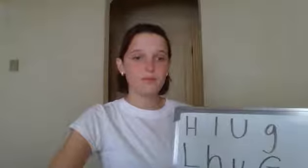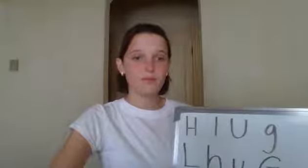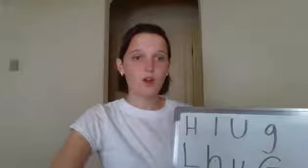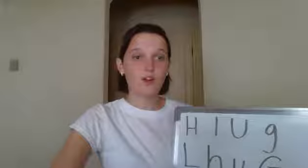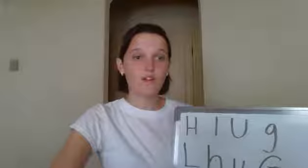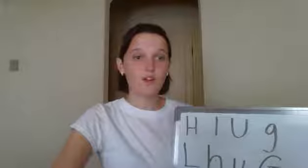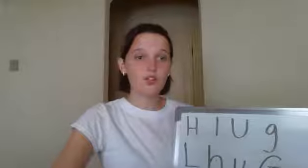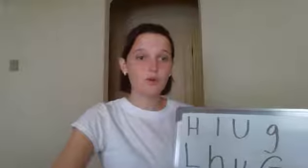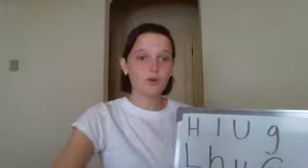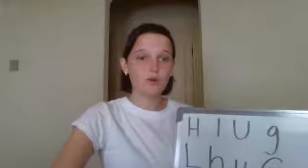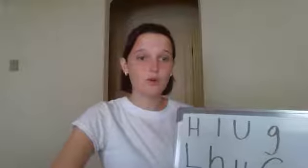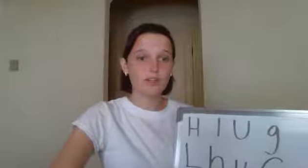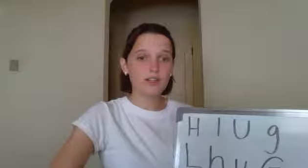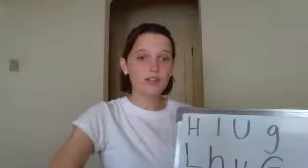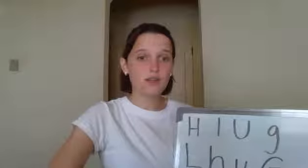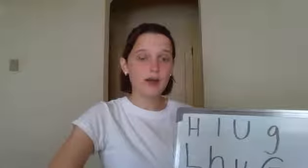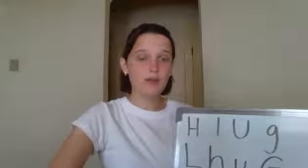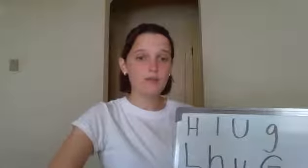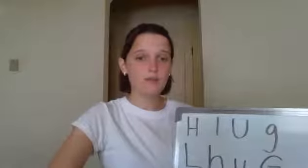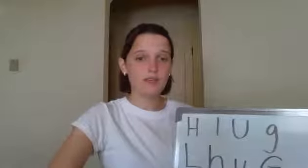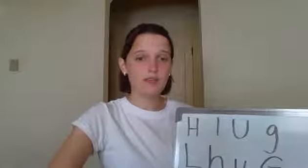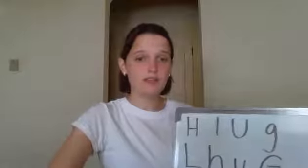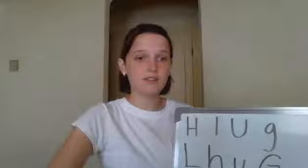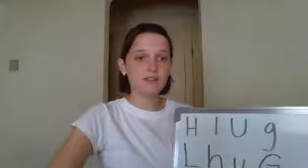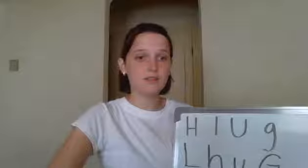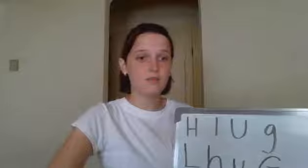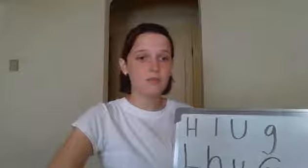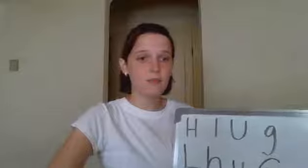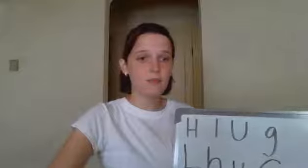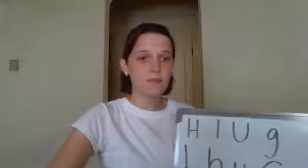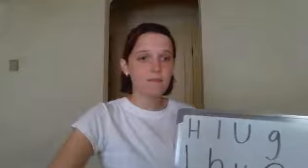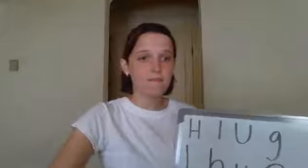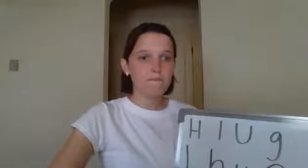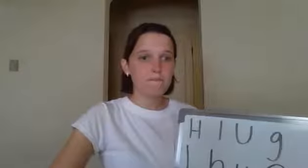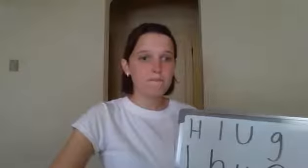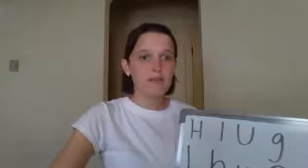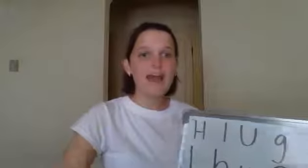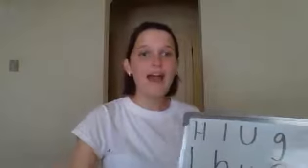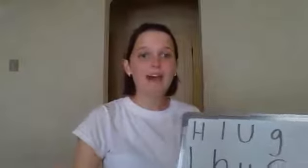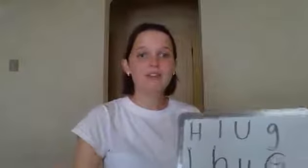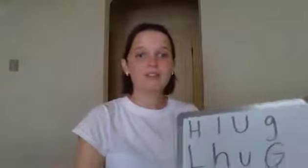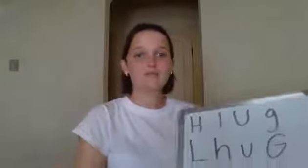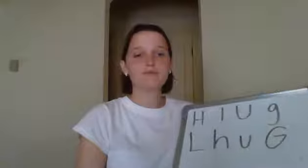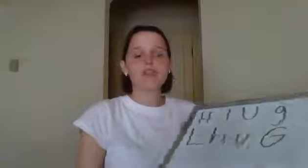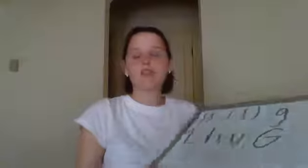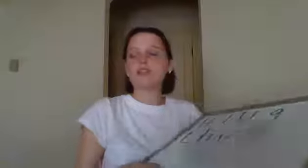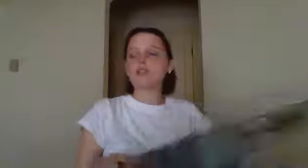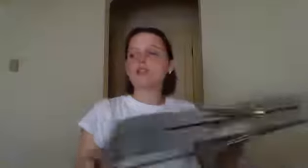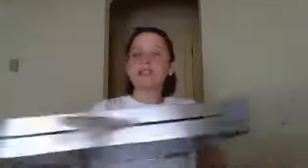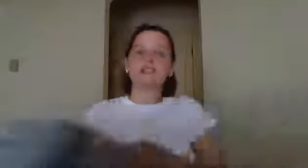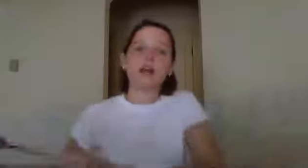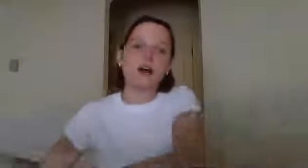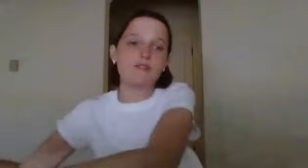Our first word that we're going to spell is hat. This word is tough.